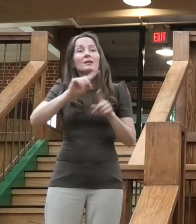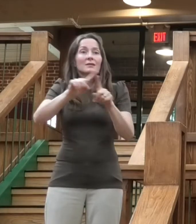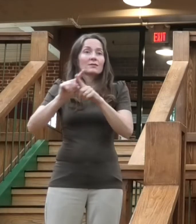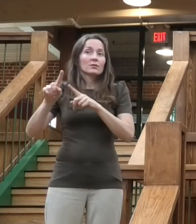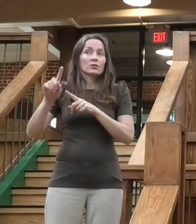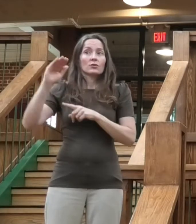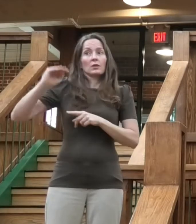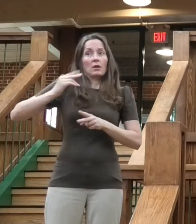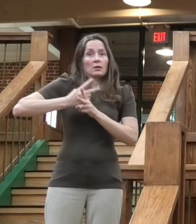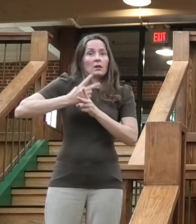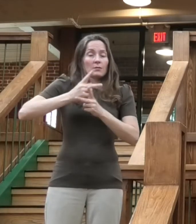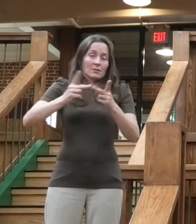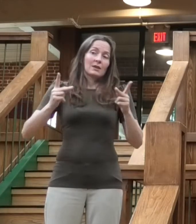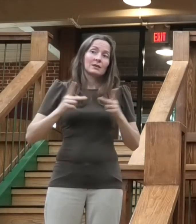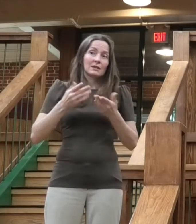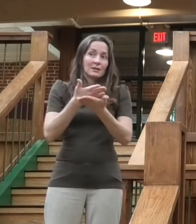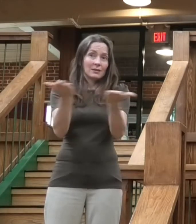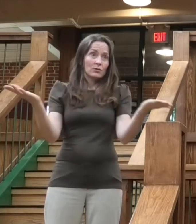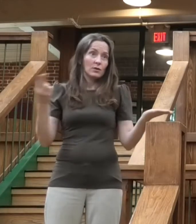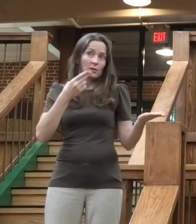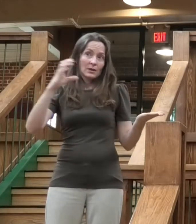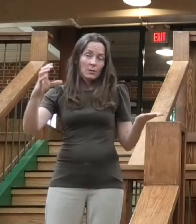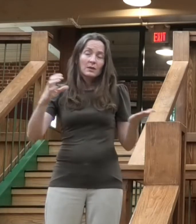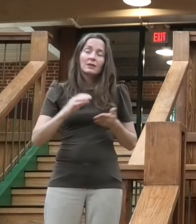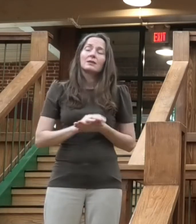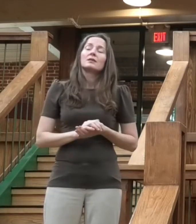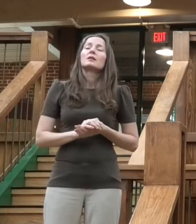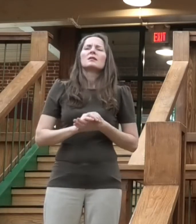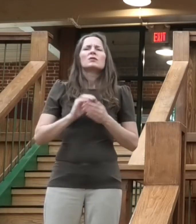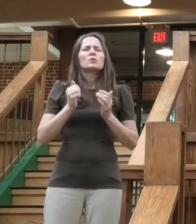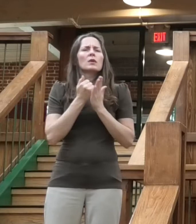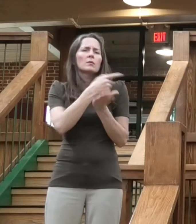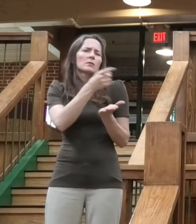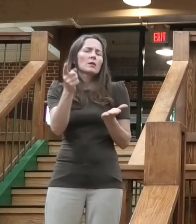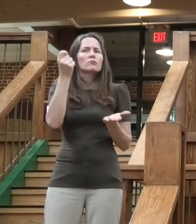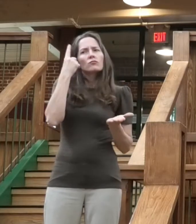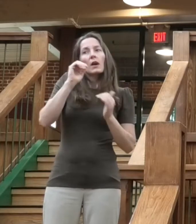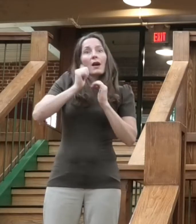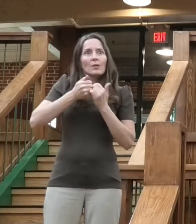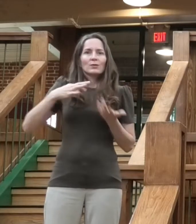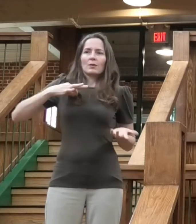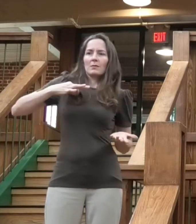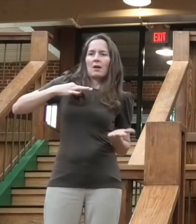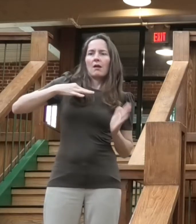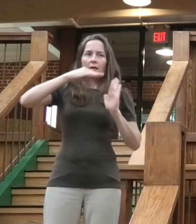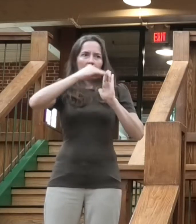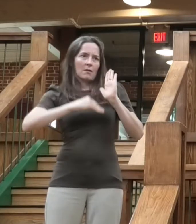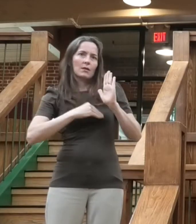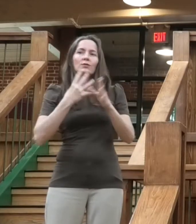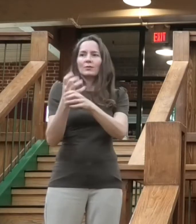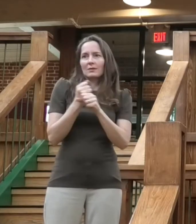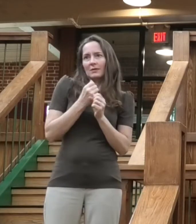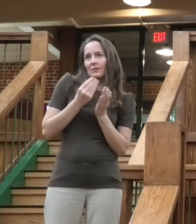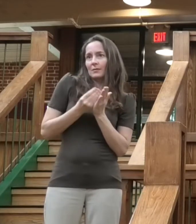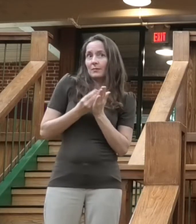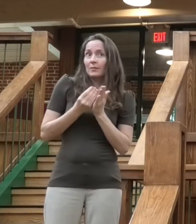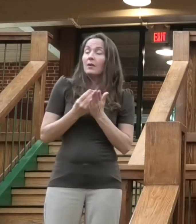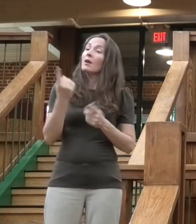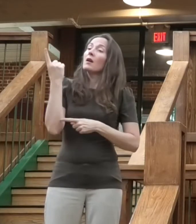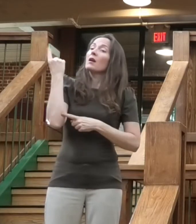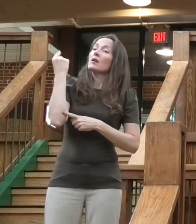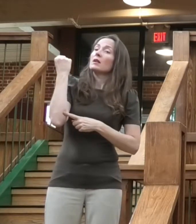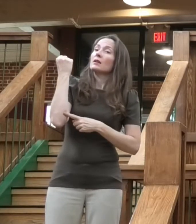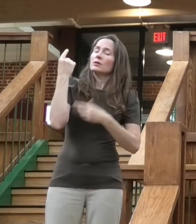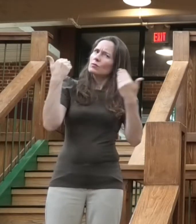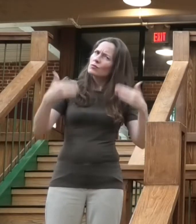Howard County has hosted 3.1 million visitors last year, attracted to our high